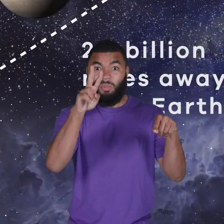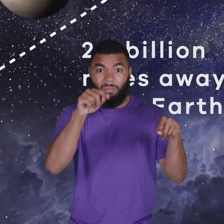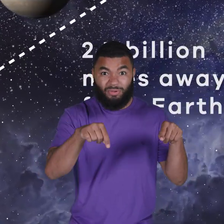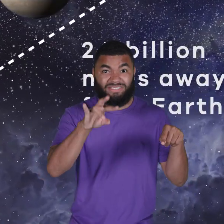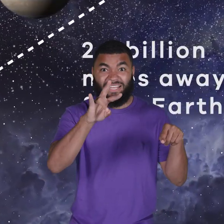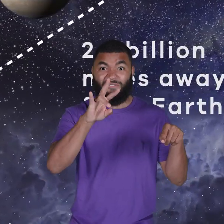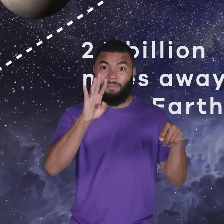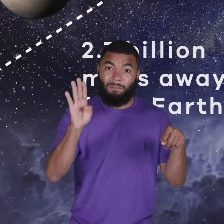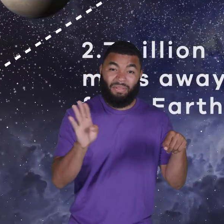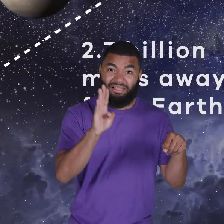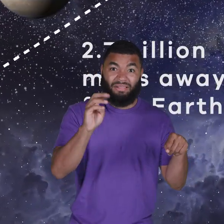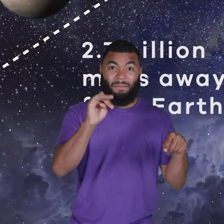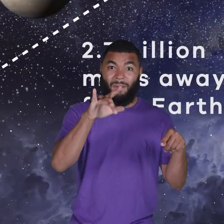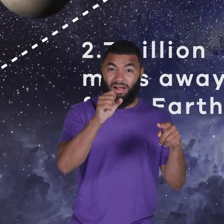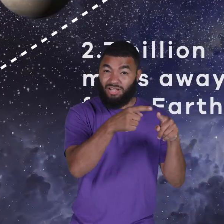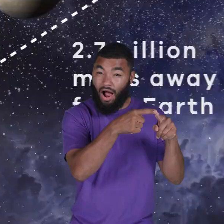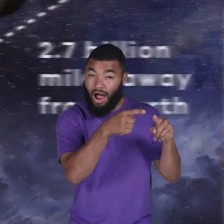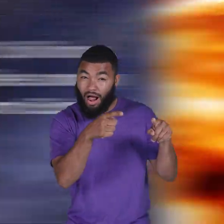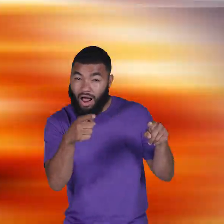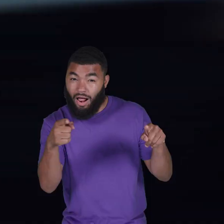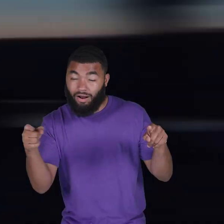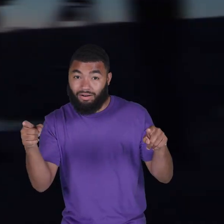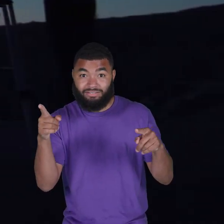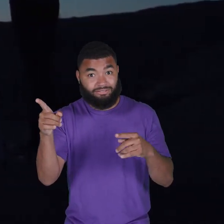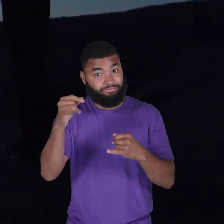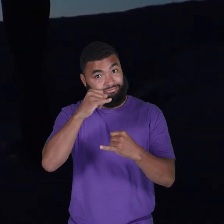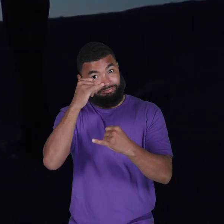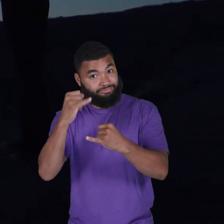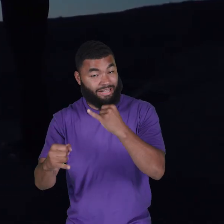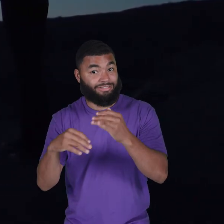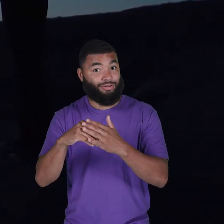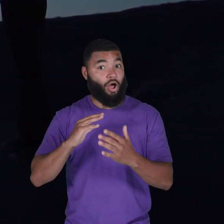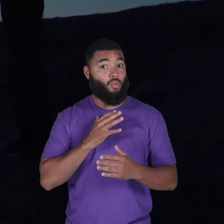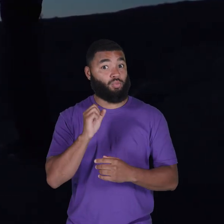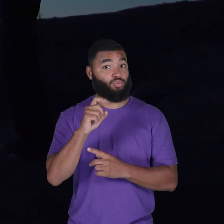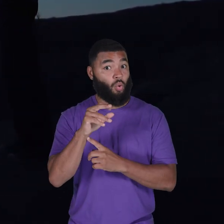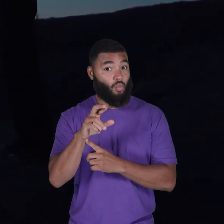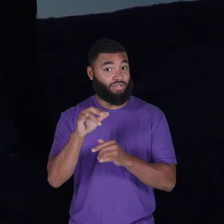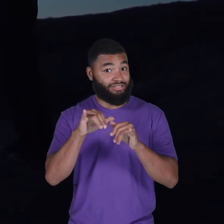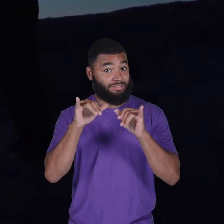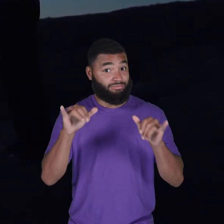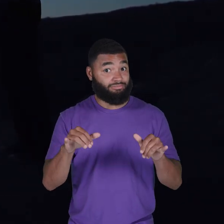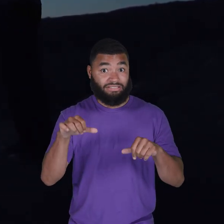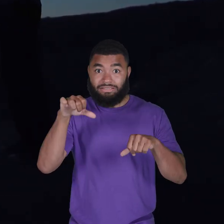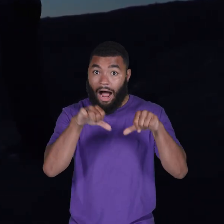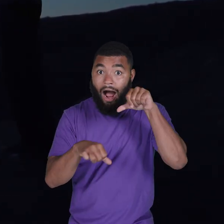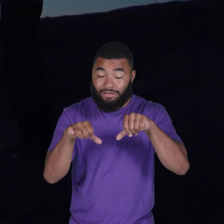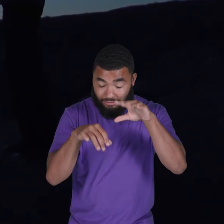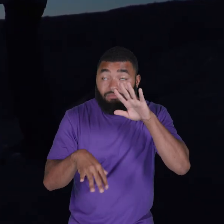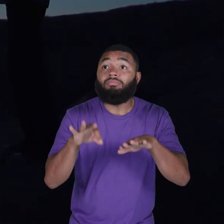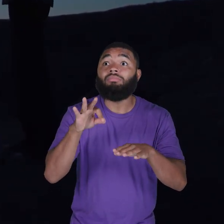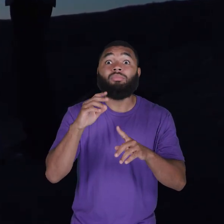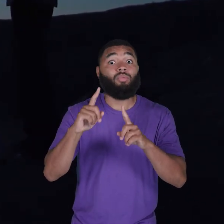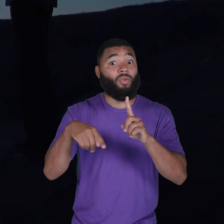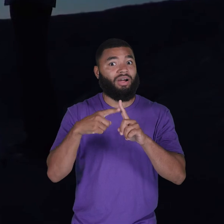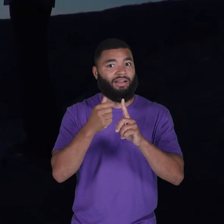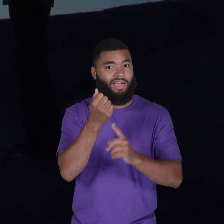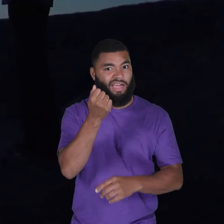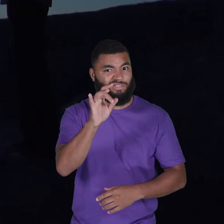the last planet in our solar system. Scientists discovered the planet in 1846 and were amazed at